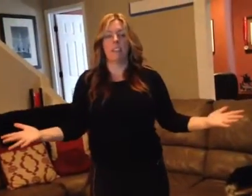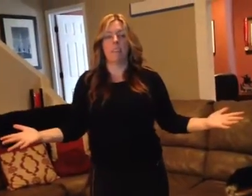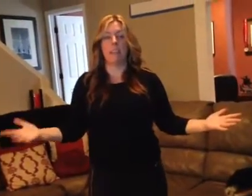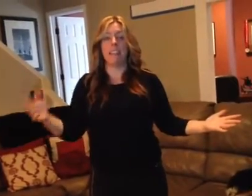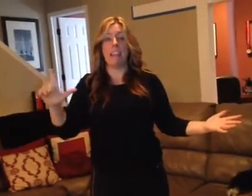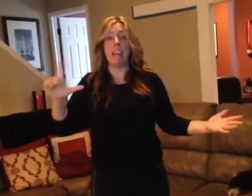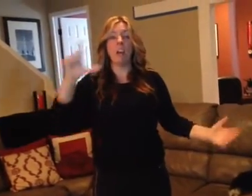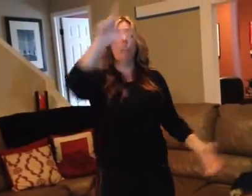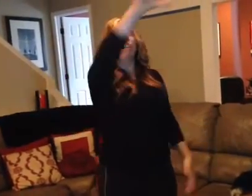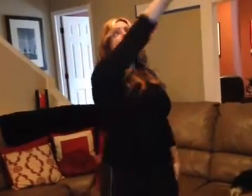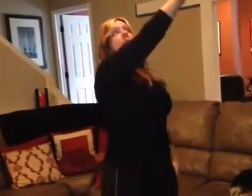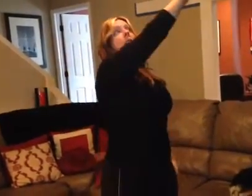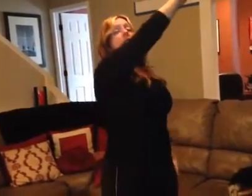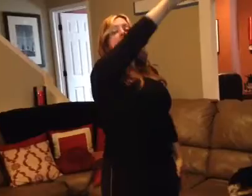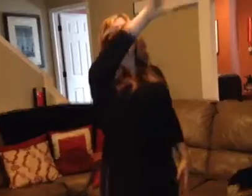Again. the womb. Chains.